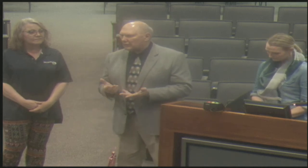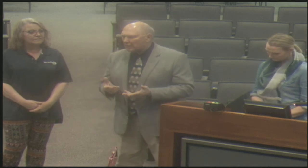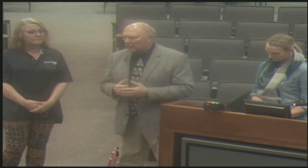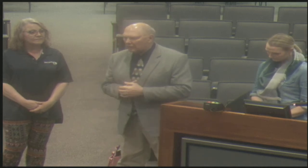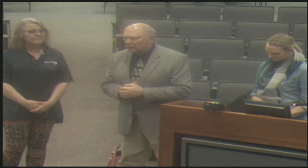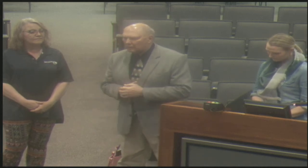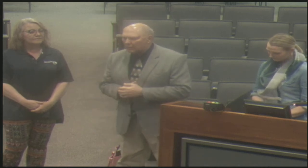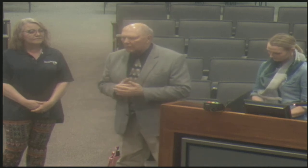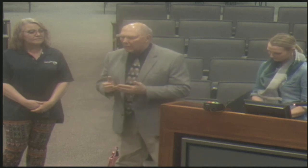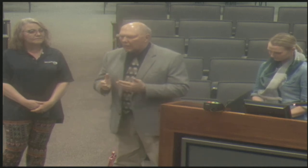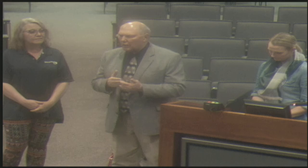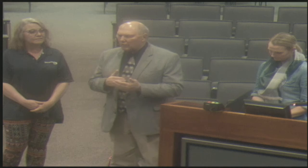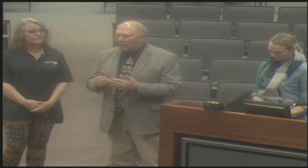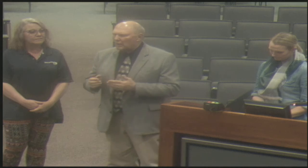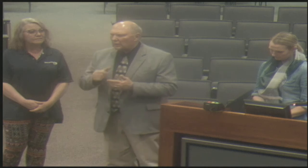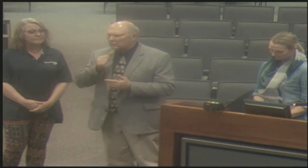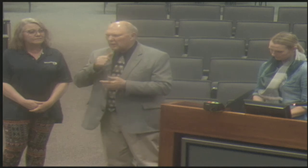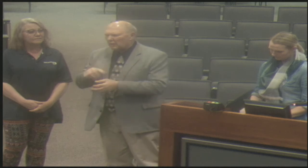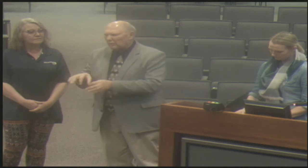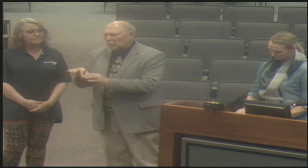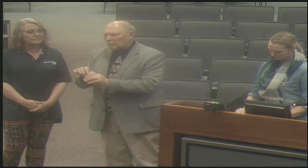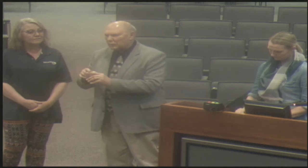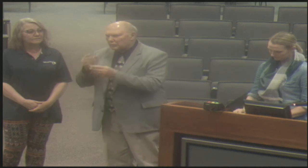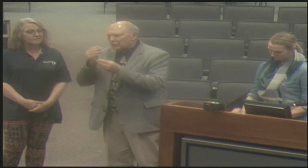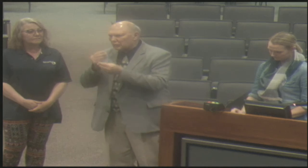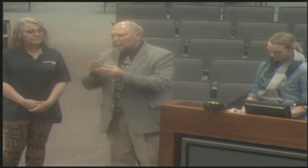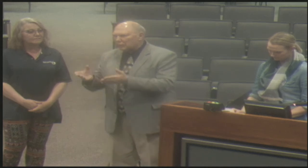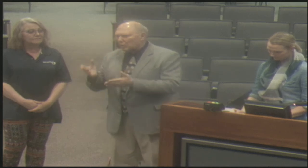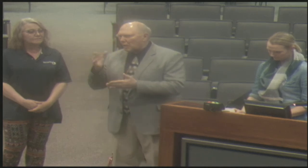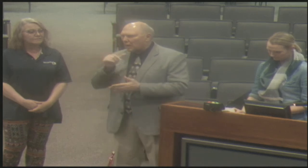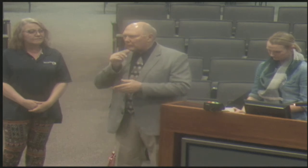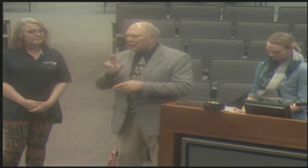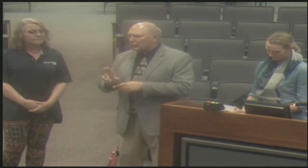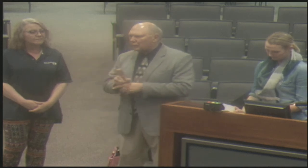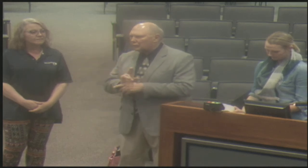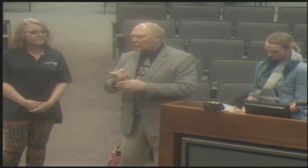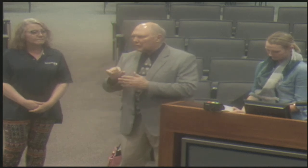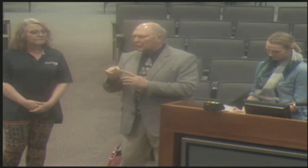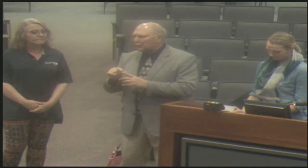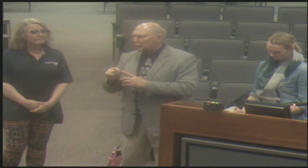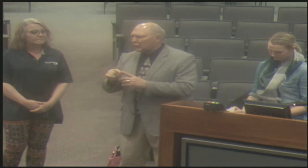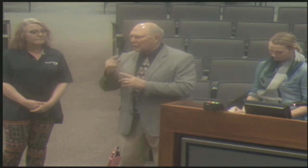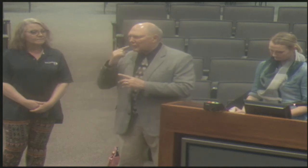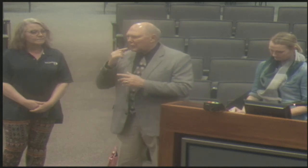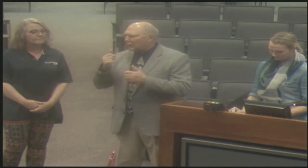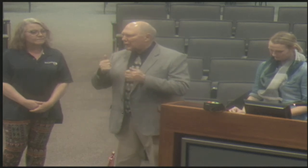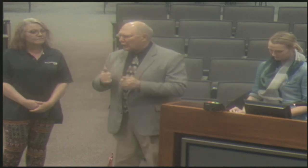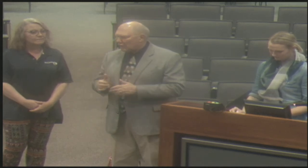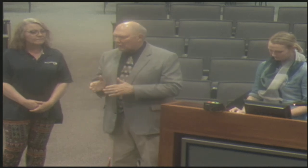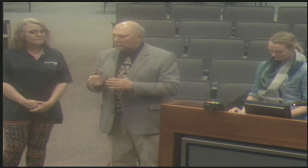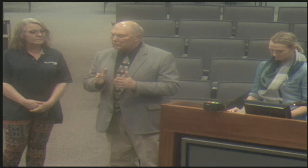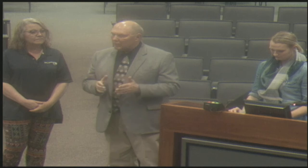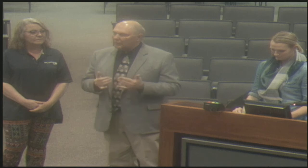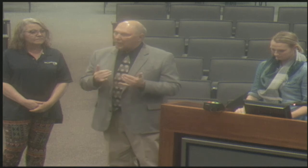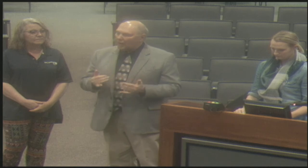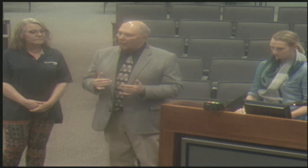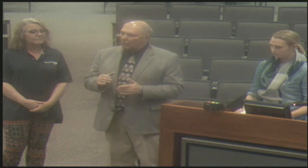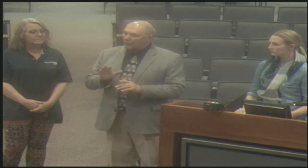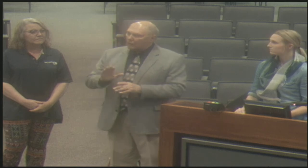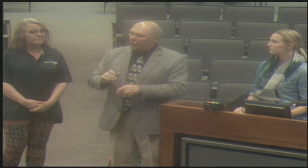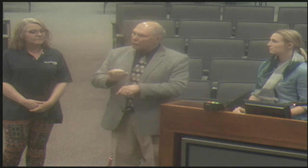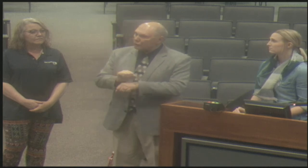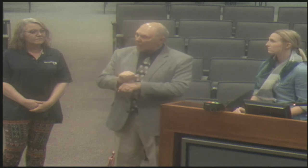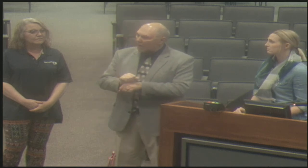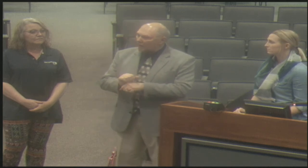truly deaf or hard of hearing and allow them to move forward. Um, and I just, that's not an important